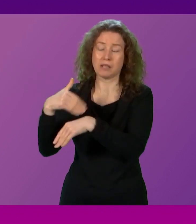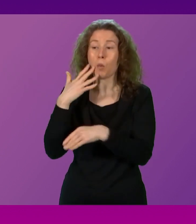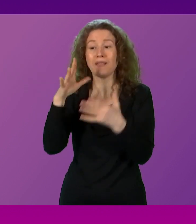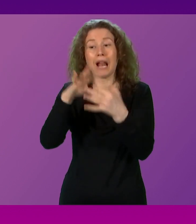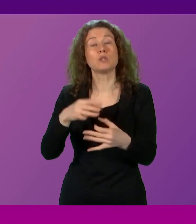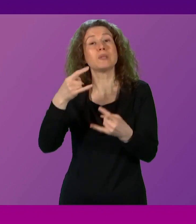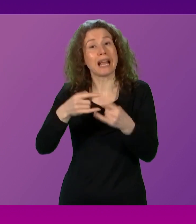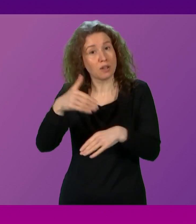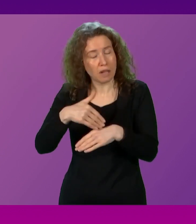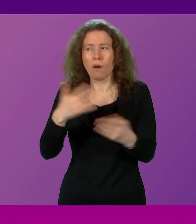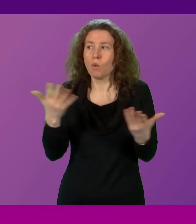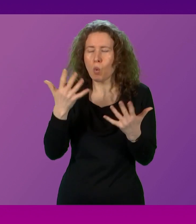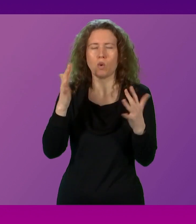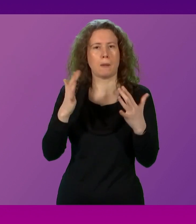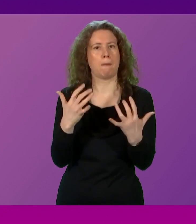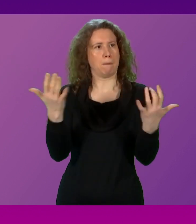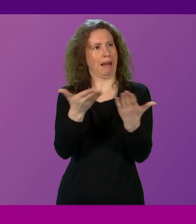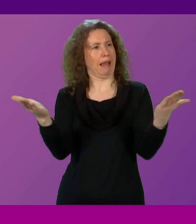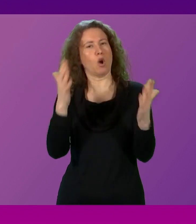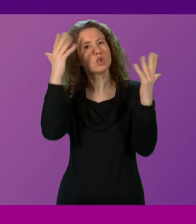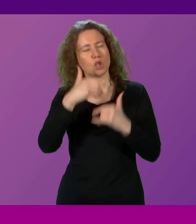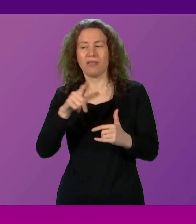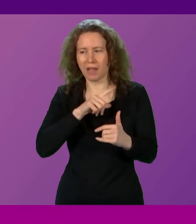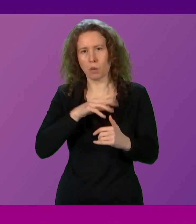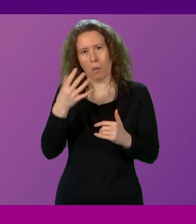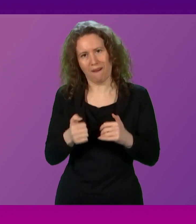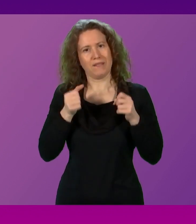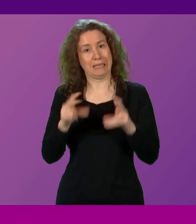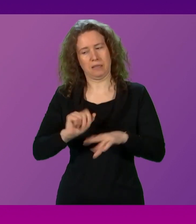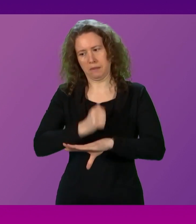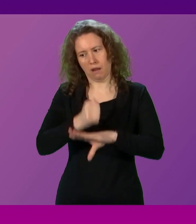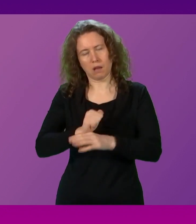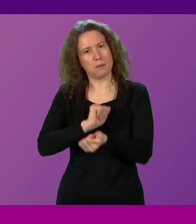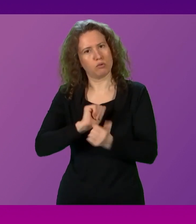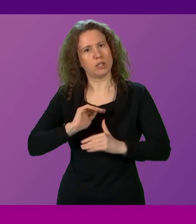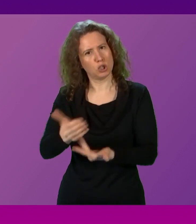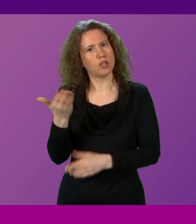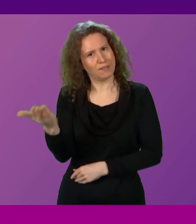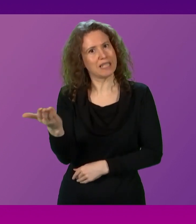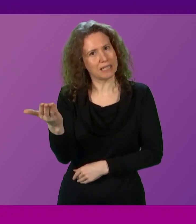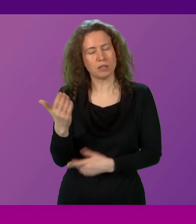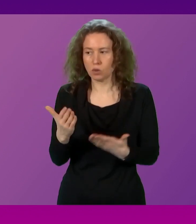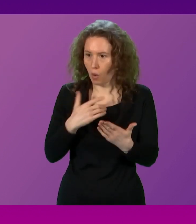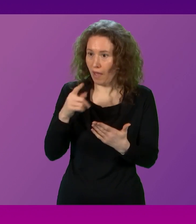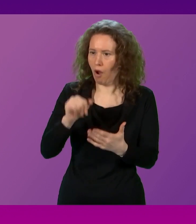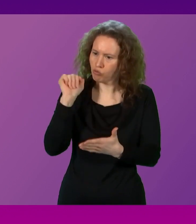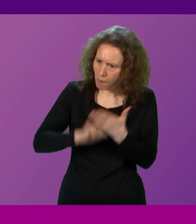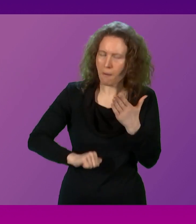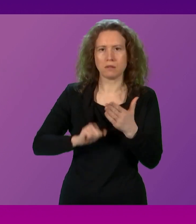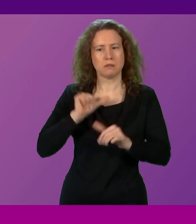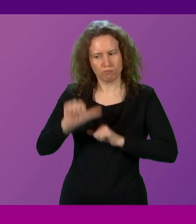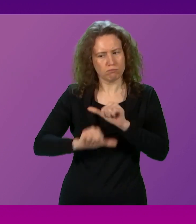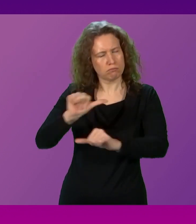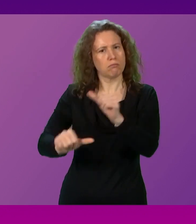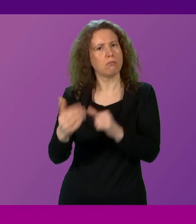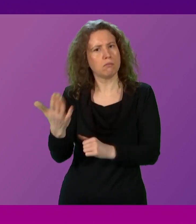public concern is understandable. That is why the systems that the prison service have in place already are robust. And,